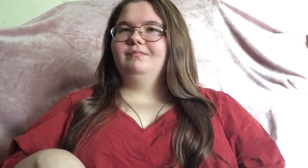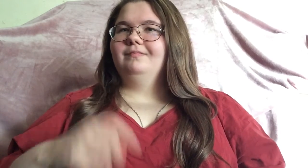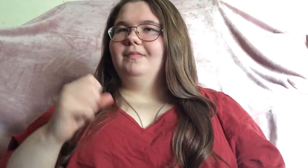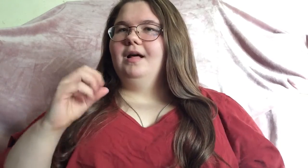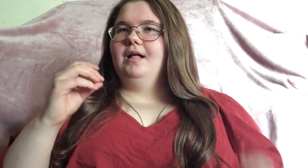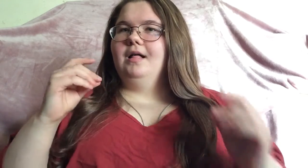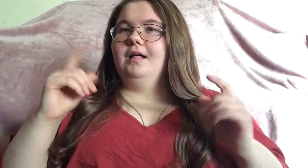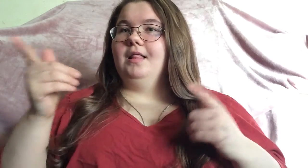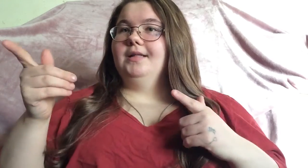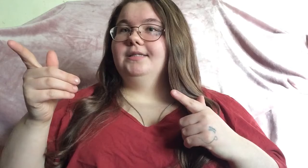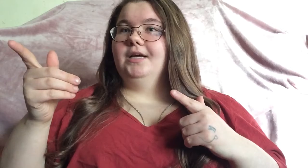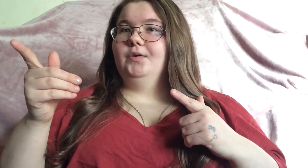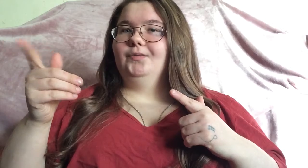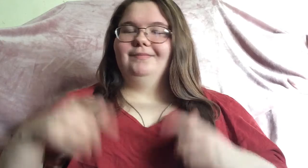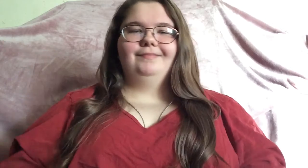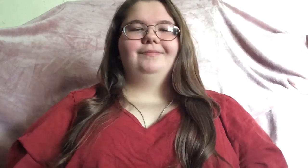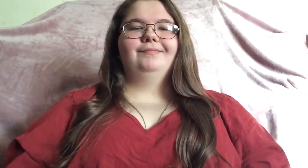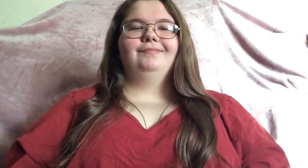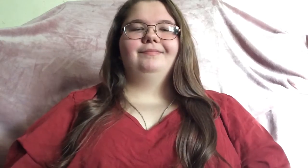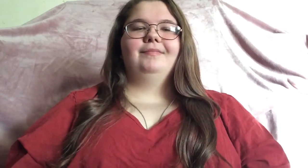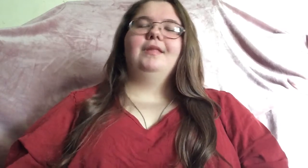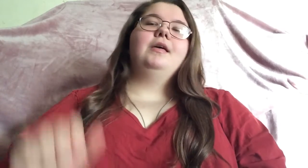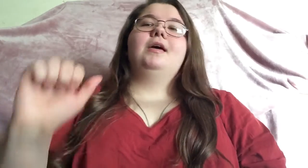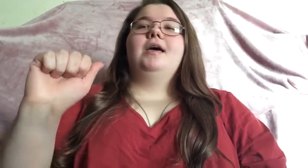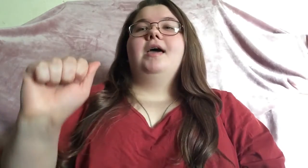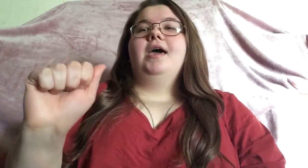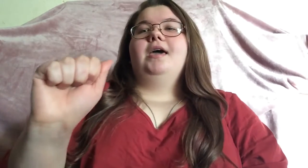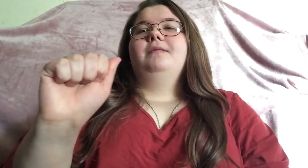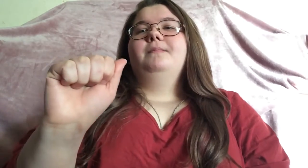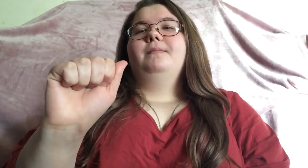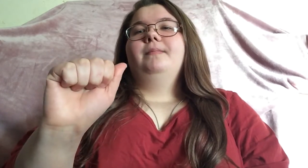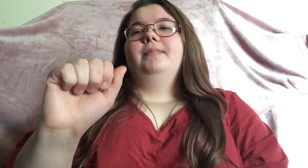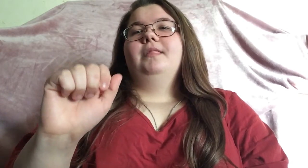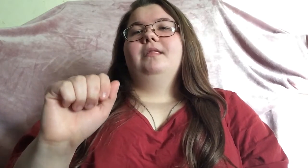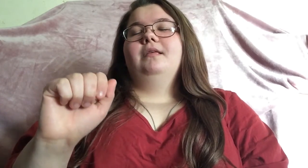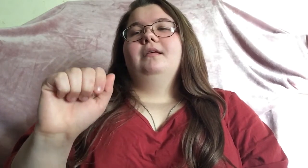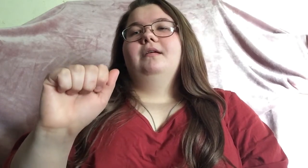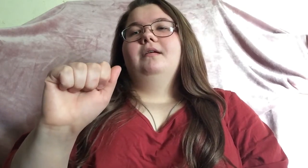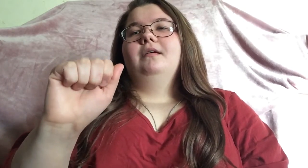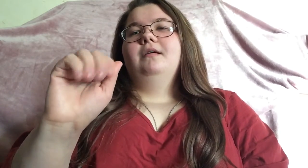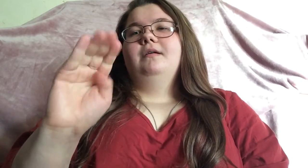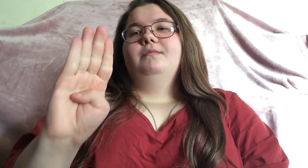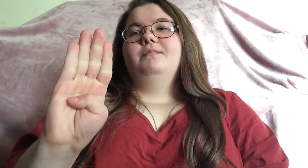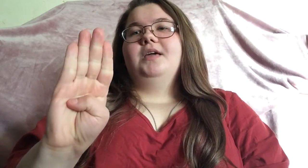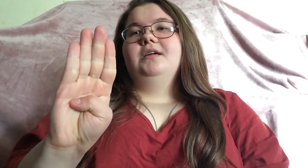let's go a b